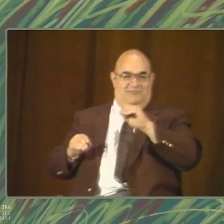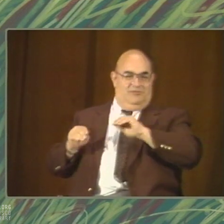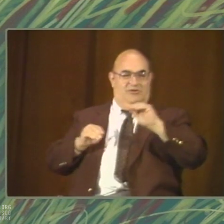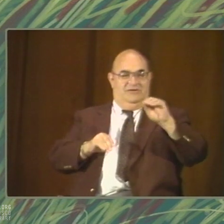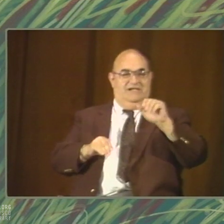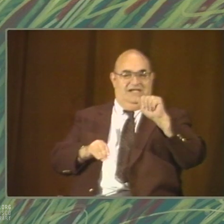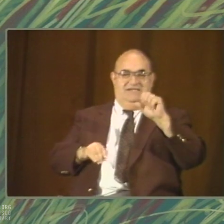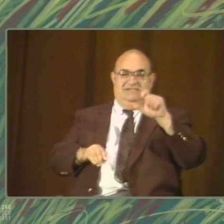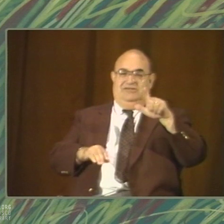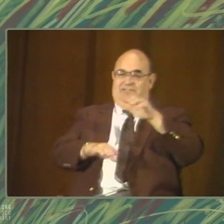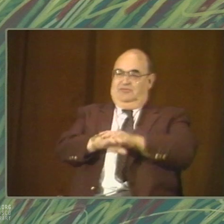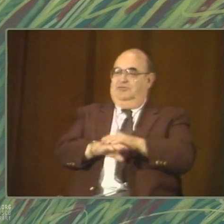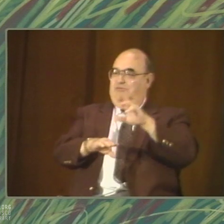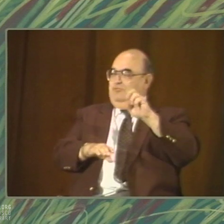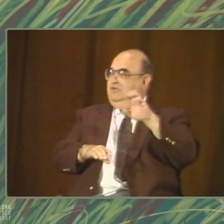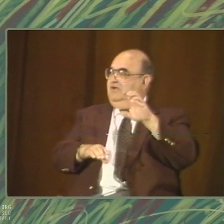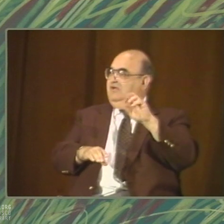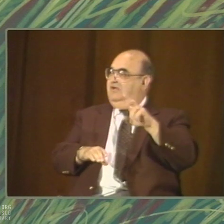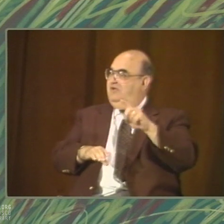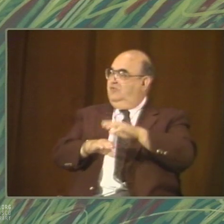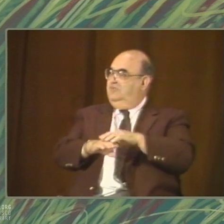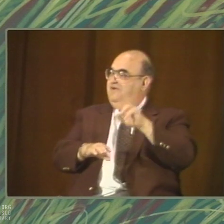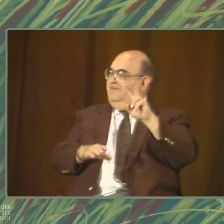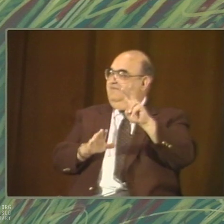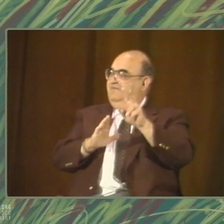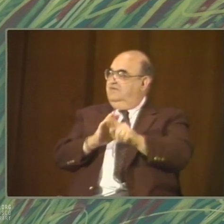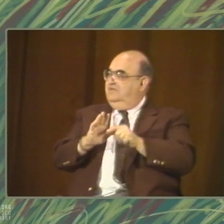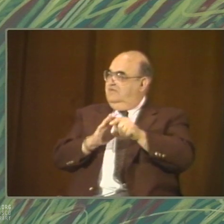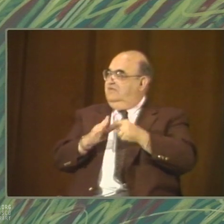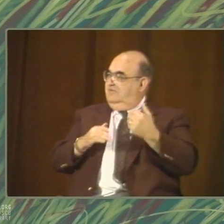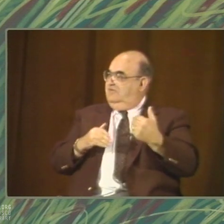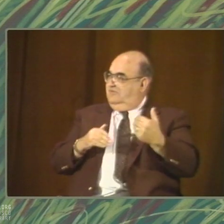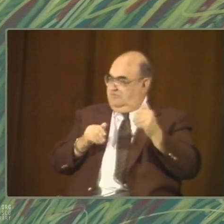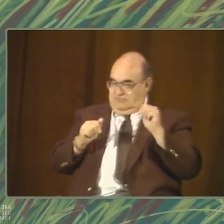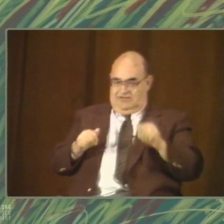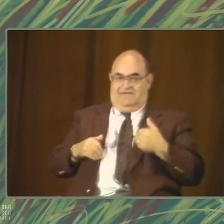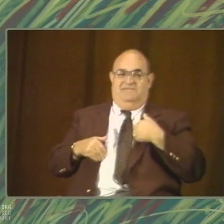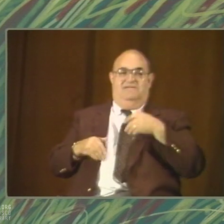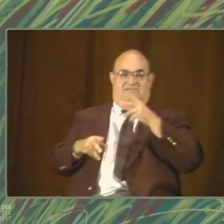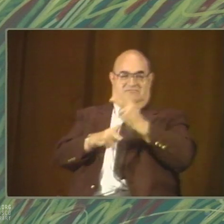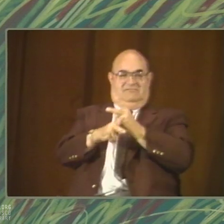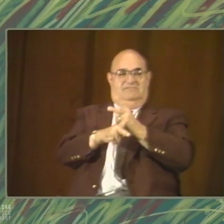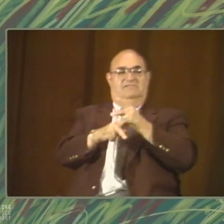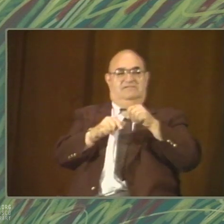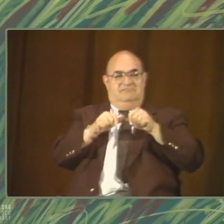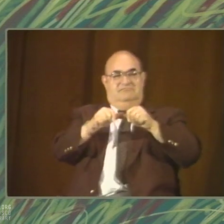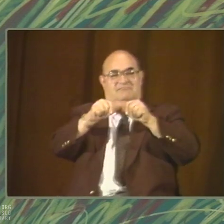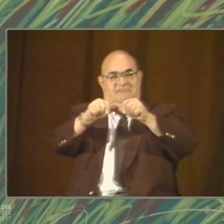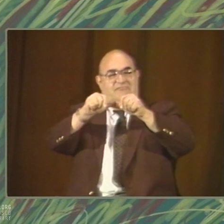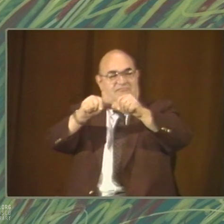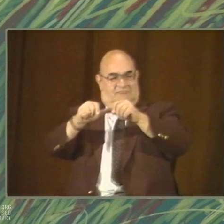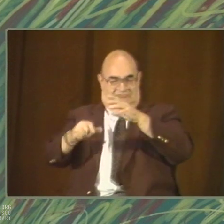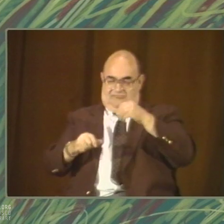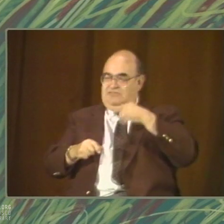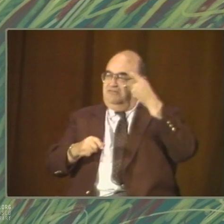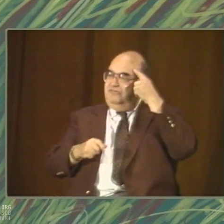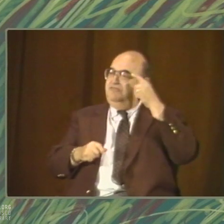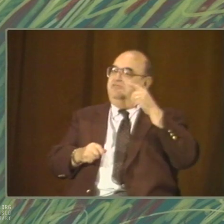them on videotape. In the future, I think works in ASL will be considered a part of the